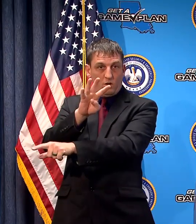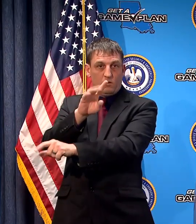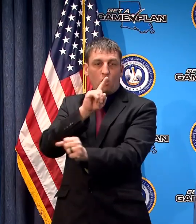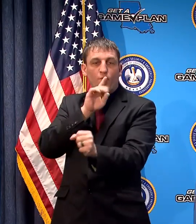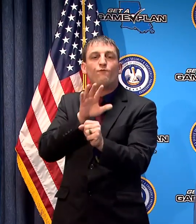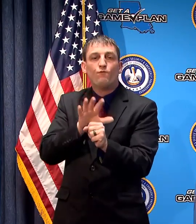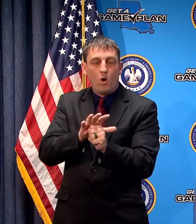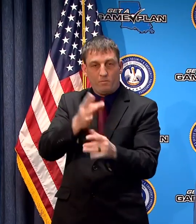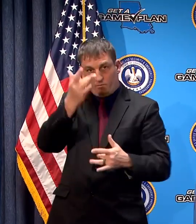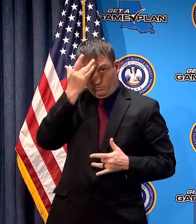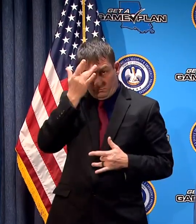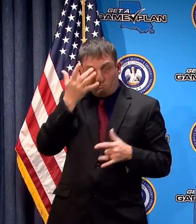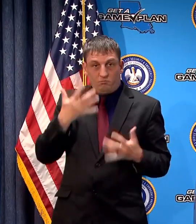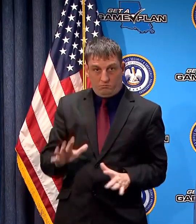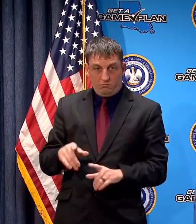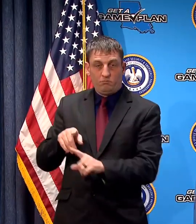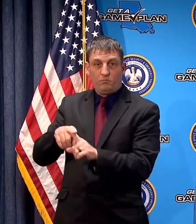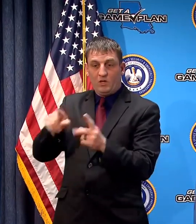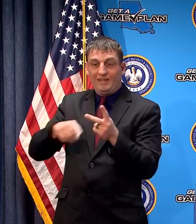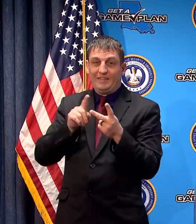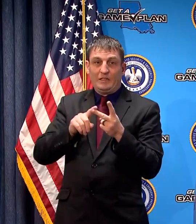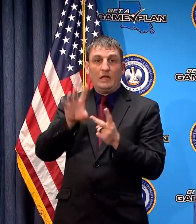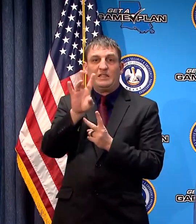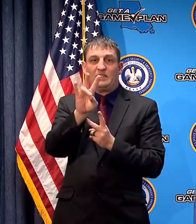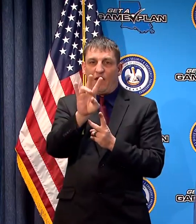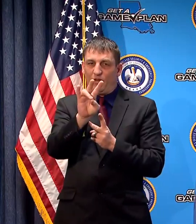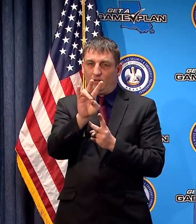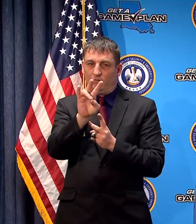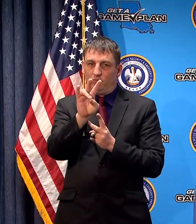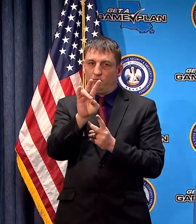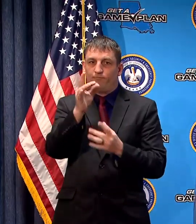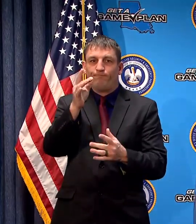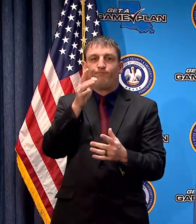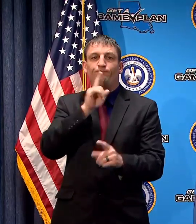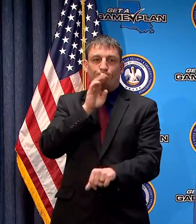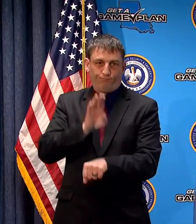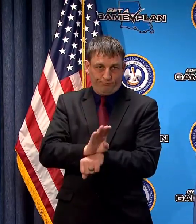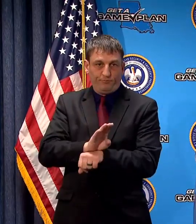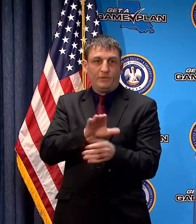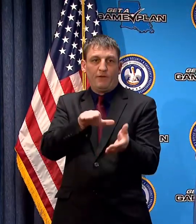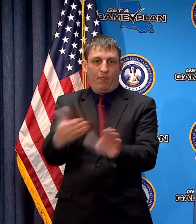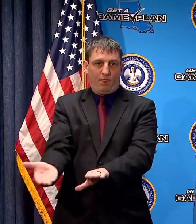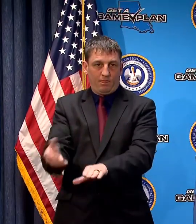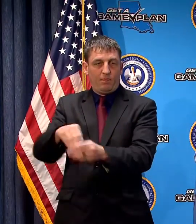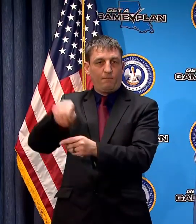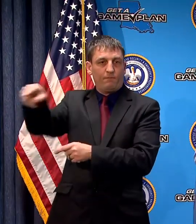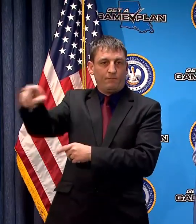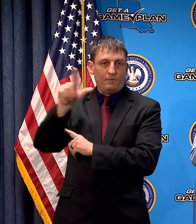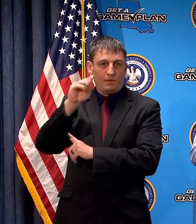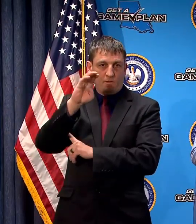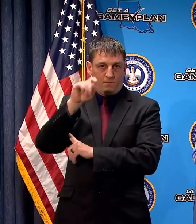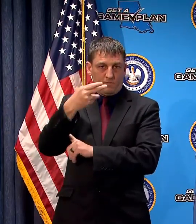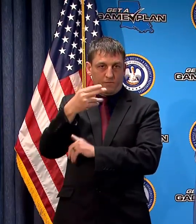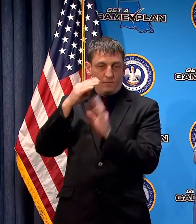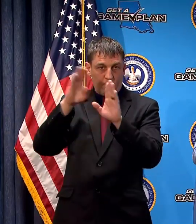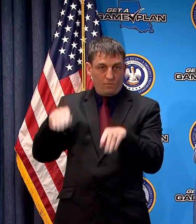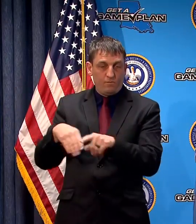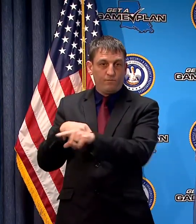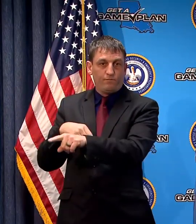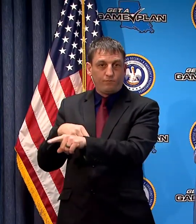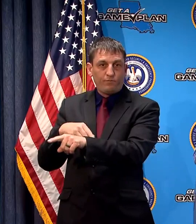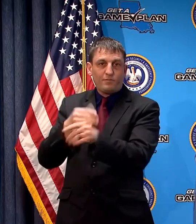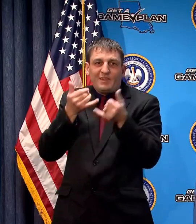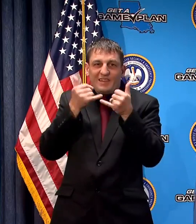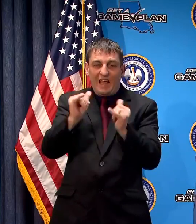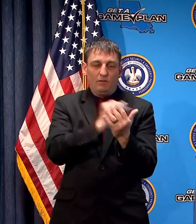and we know of seven confirmed deaths of residents at Lambeth House as the governor said you know we're still within that